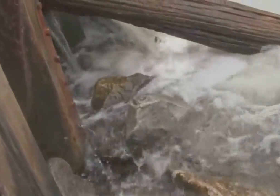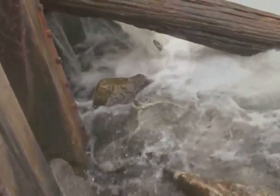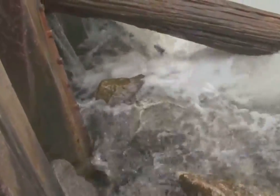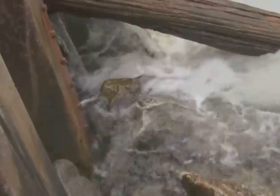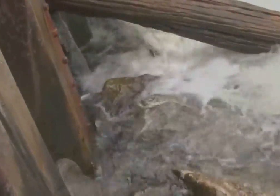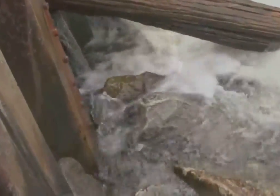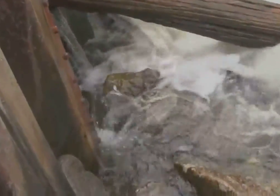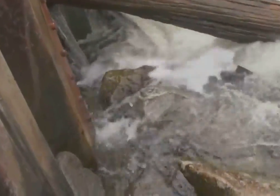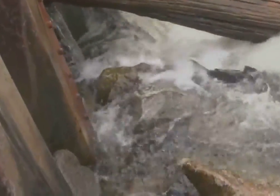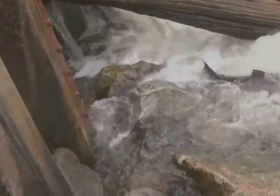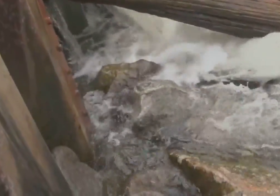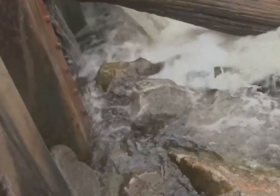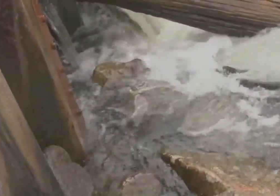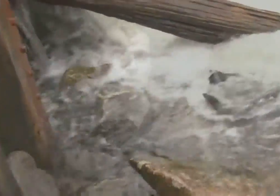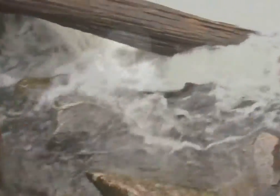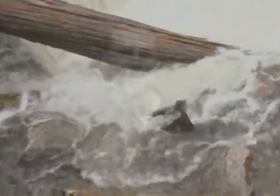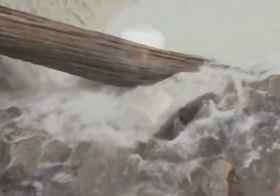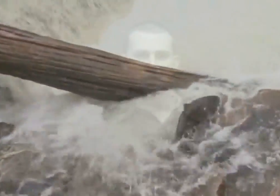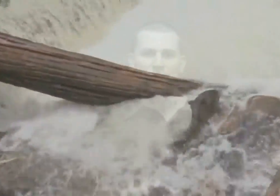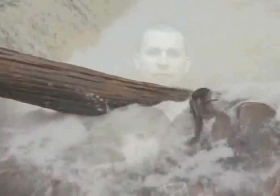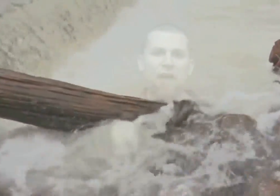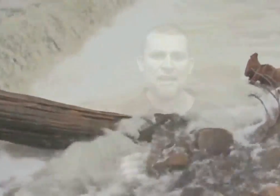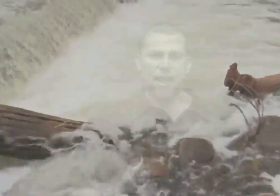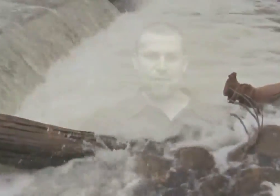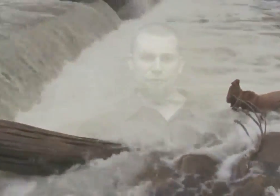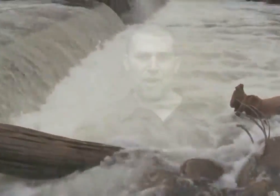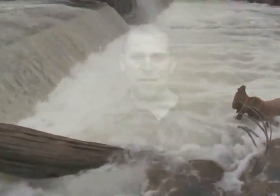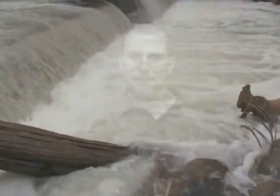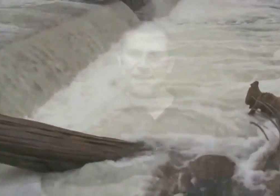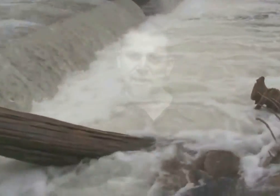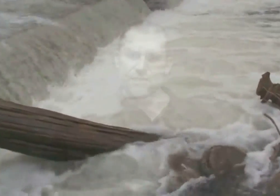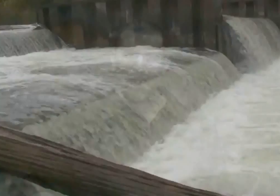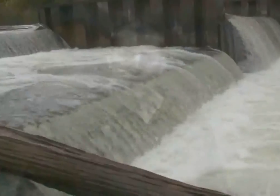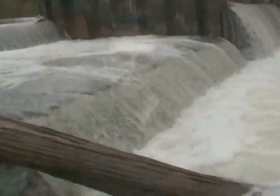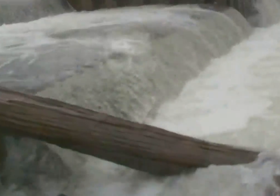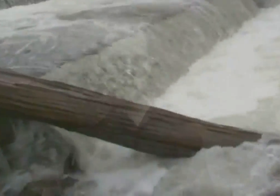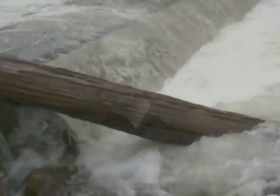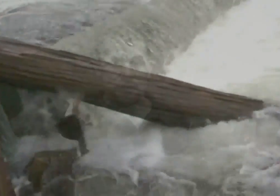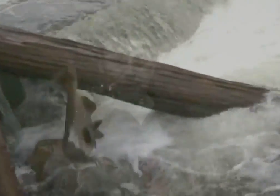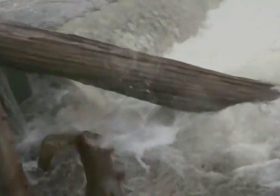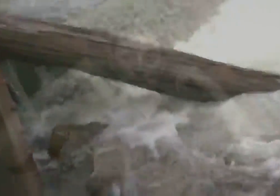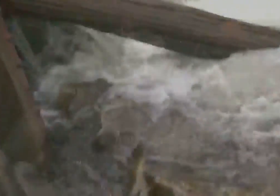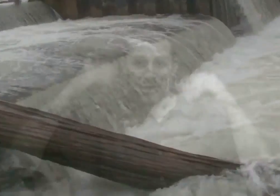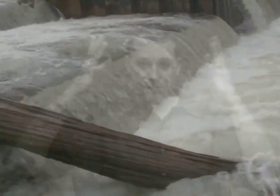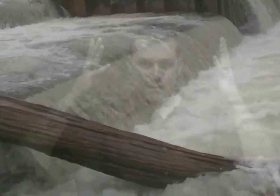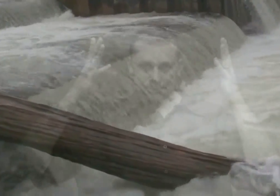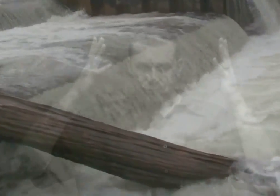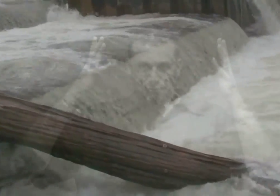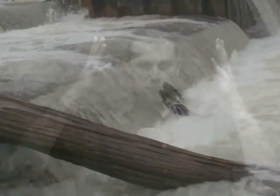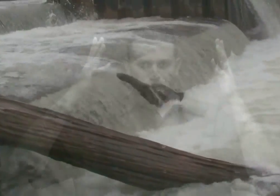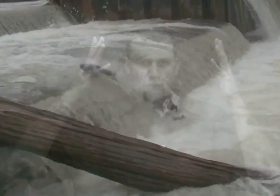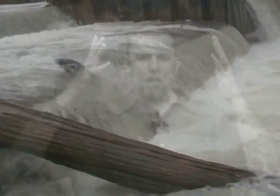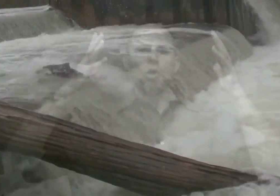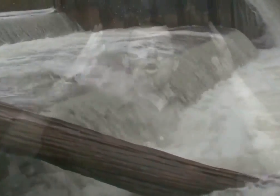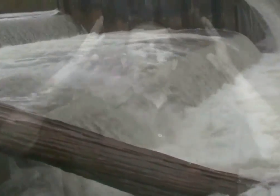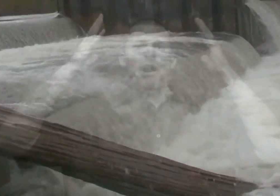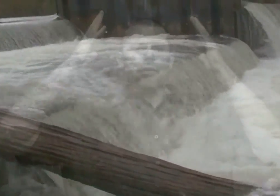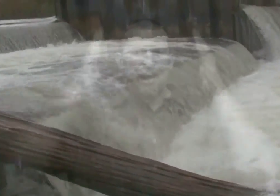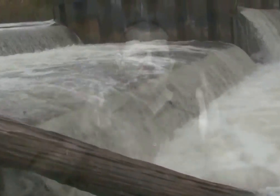Is not the man or woman of God literally fighting a fight on the inside of their bodies and minds, where there